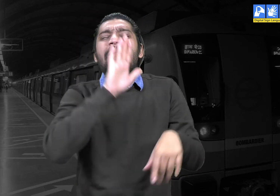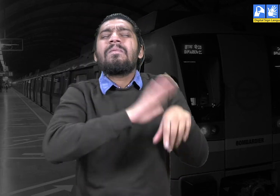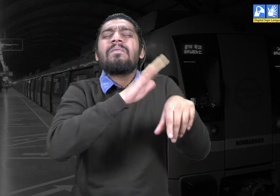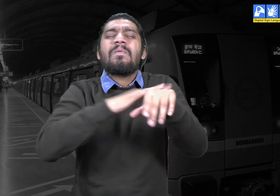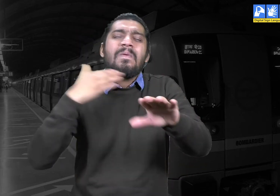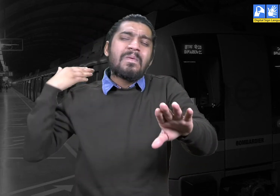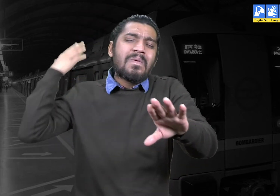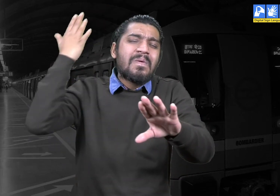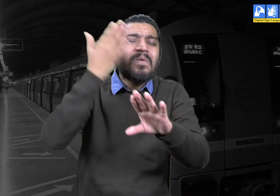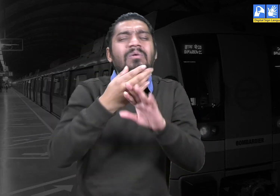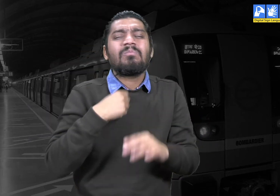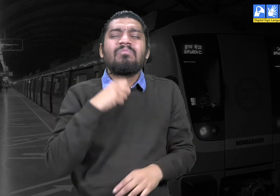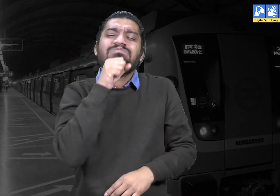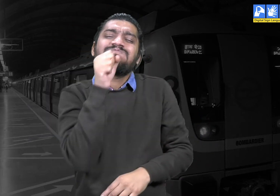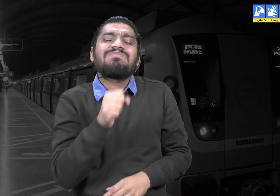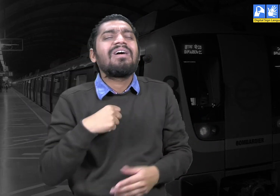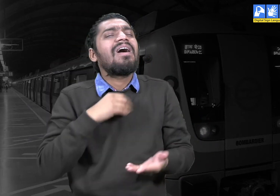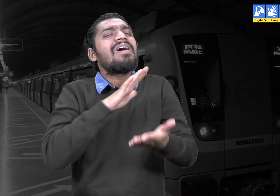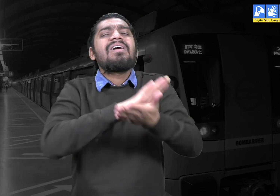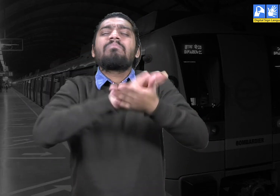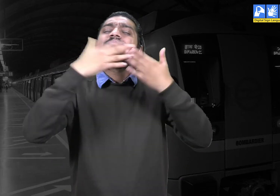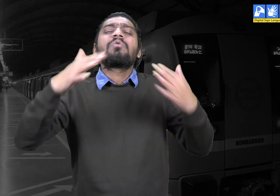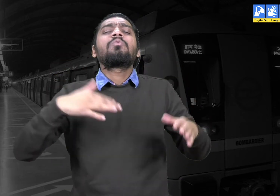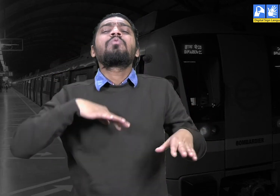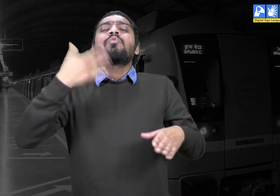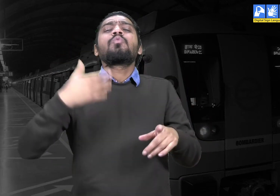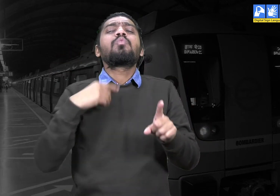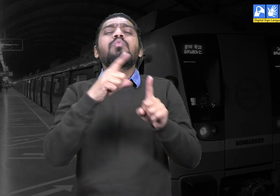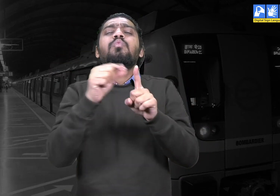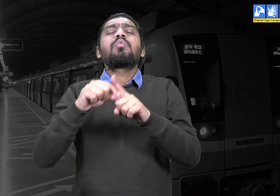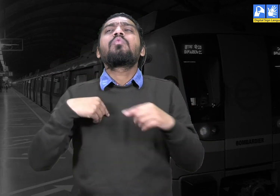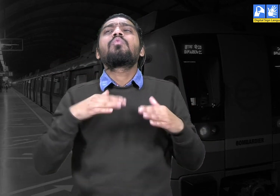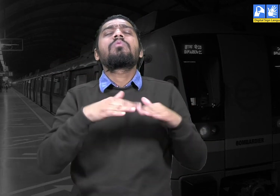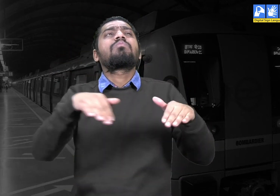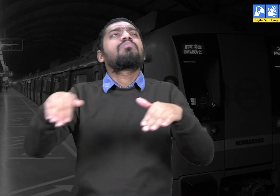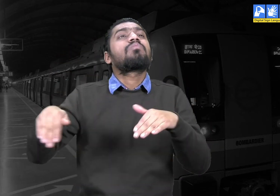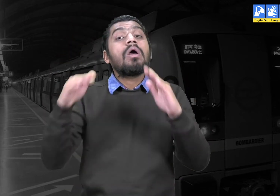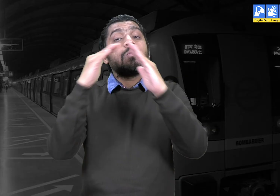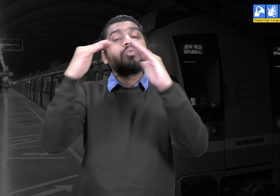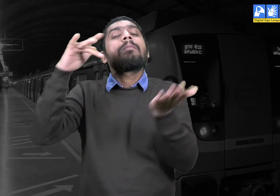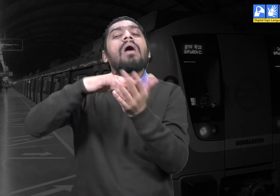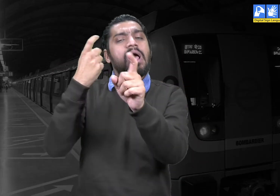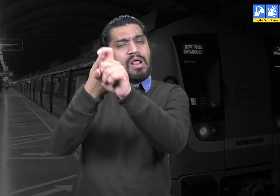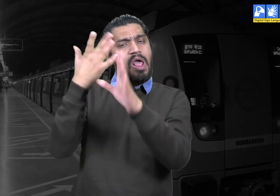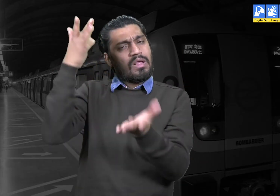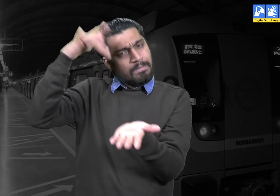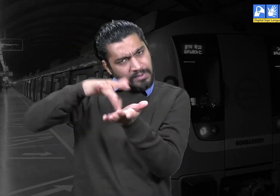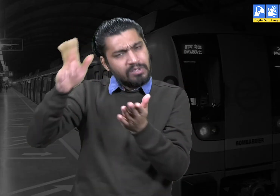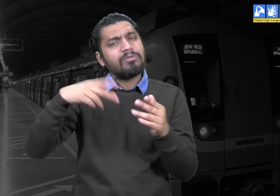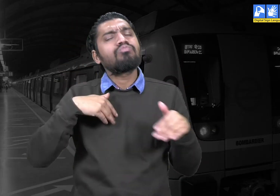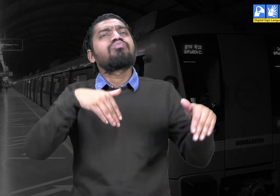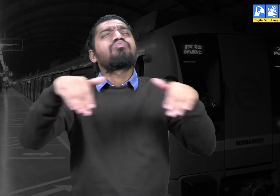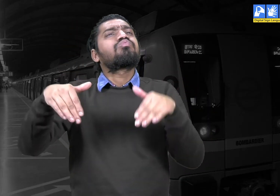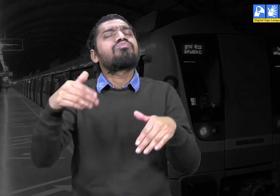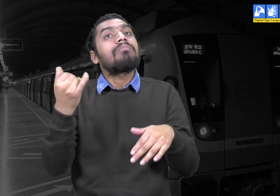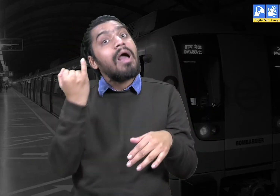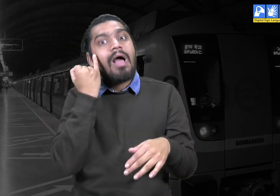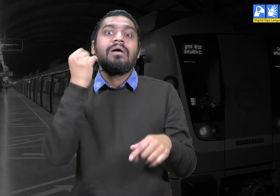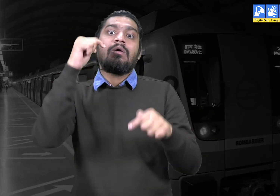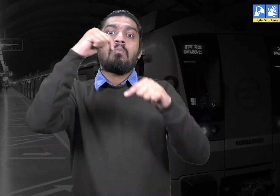professional career decided to join a political